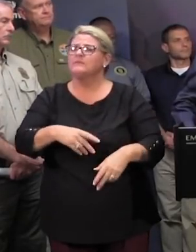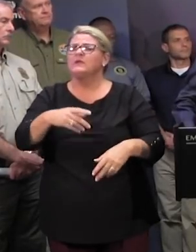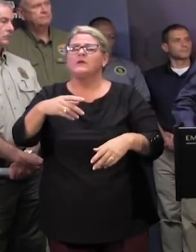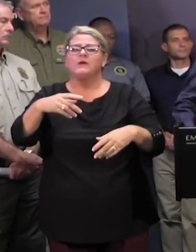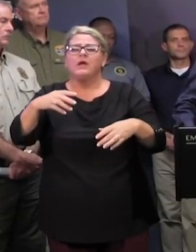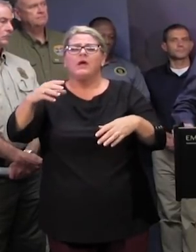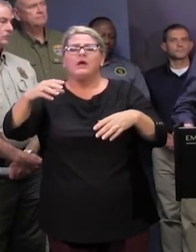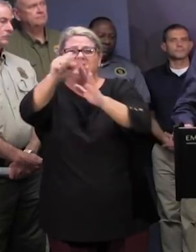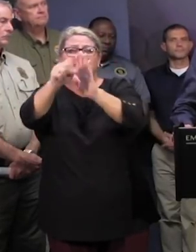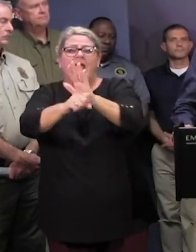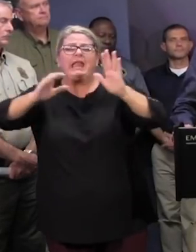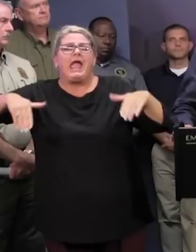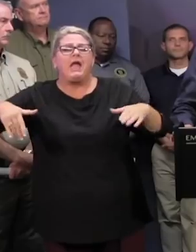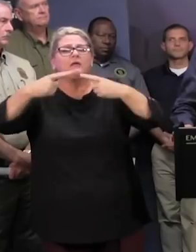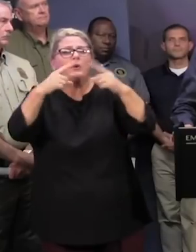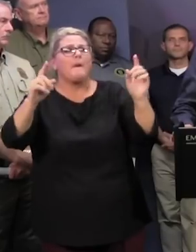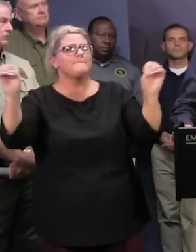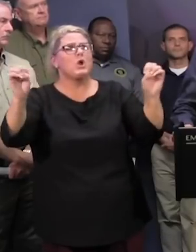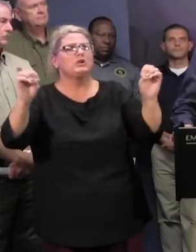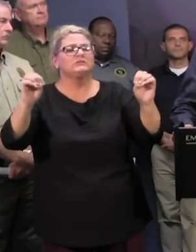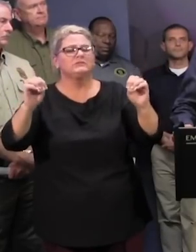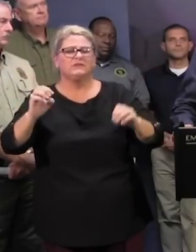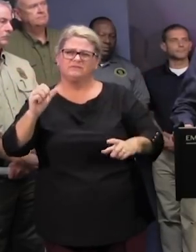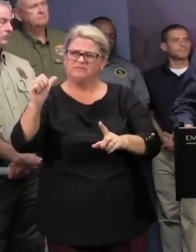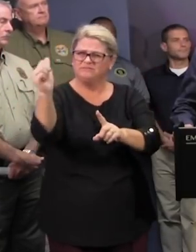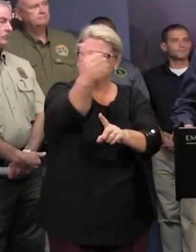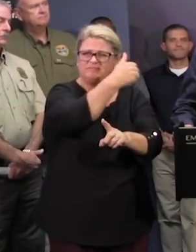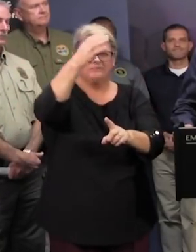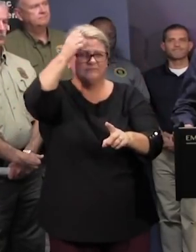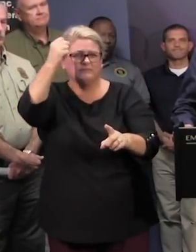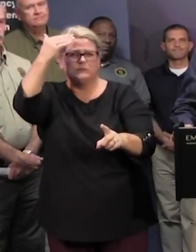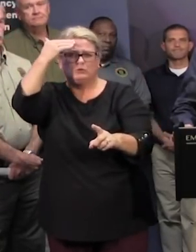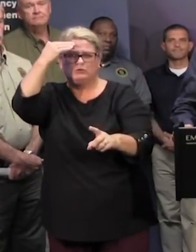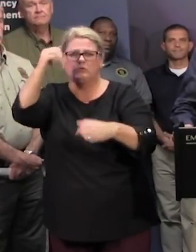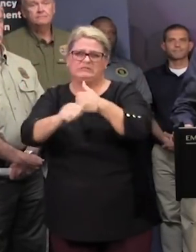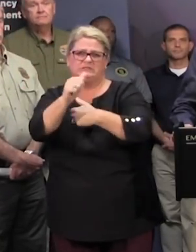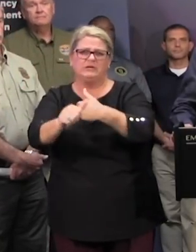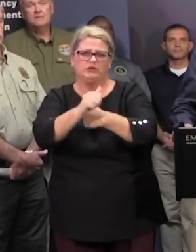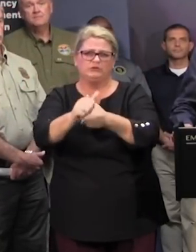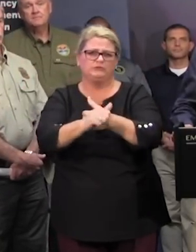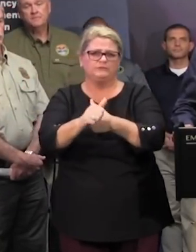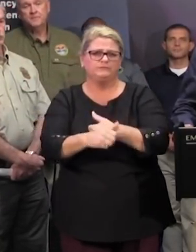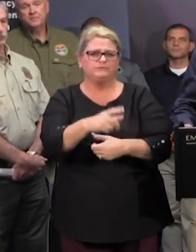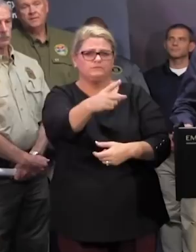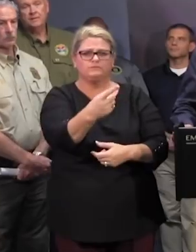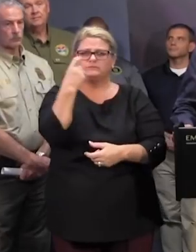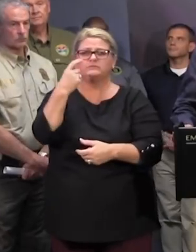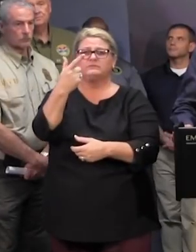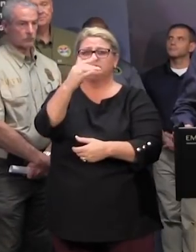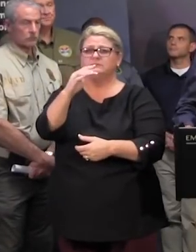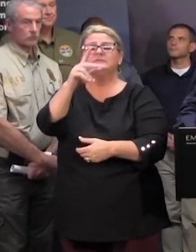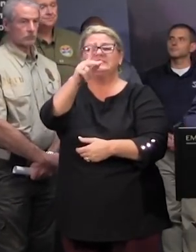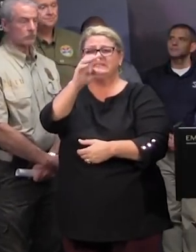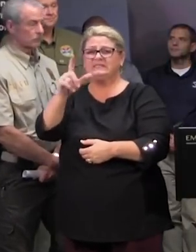declarations and evacuations we must always be very careful this may be for chief gill have there been any reports of looting